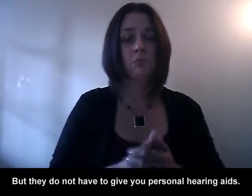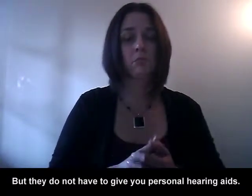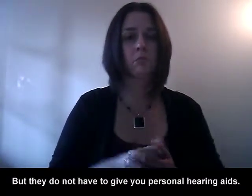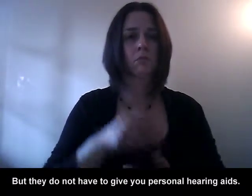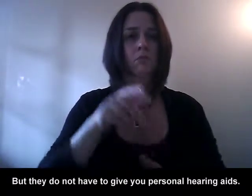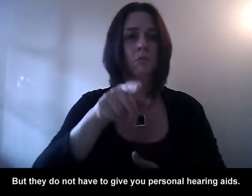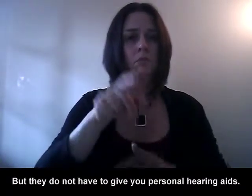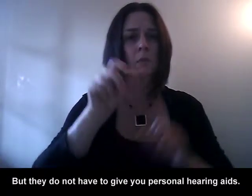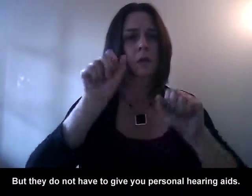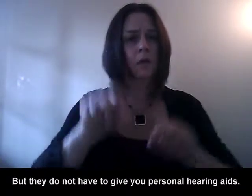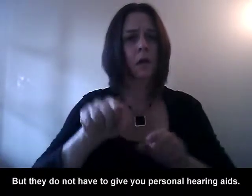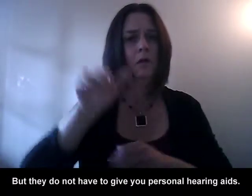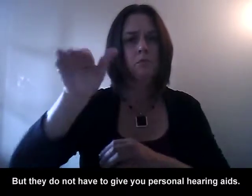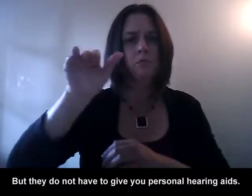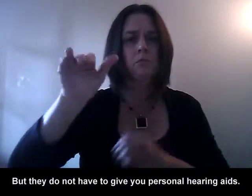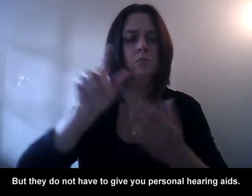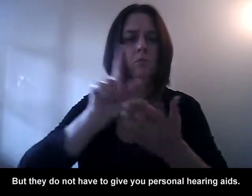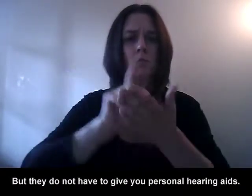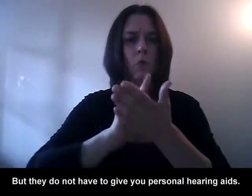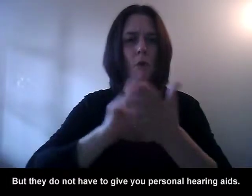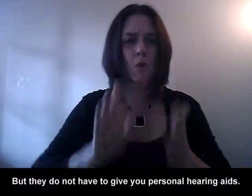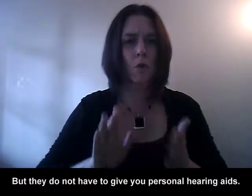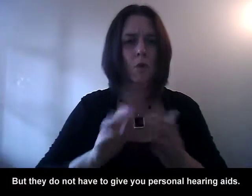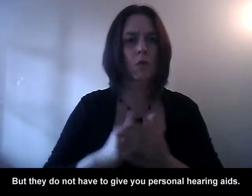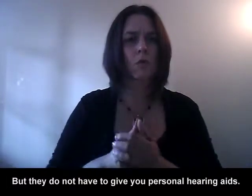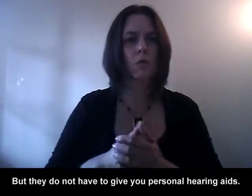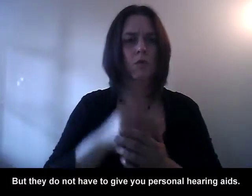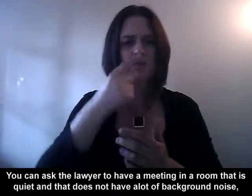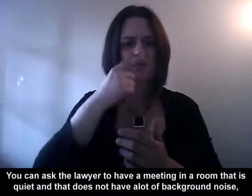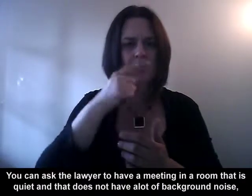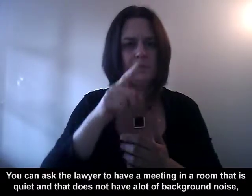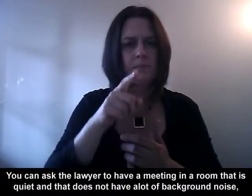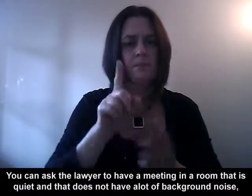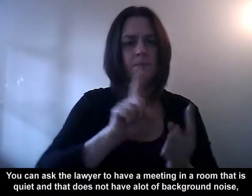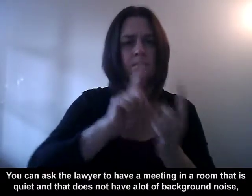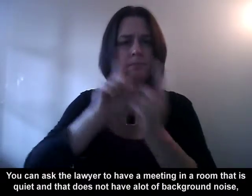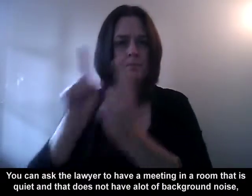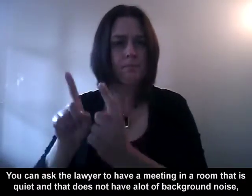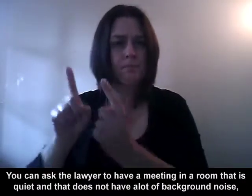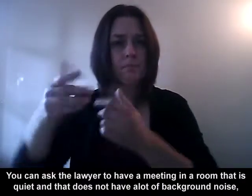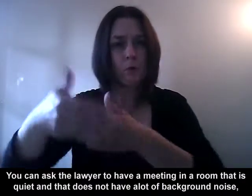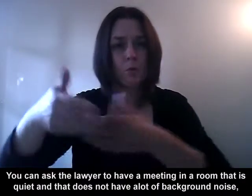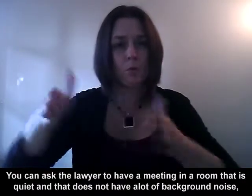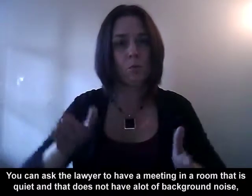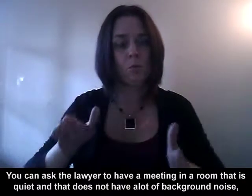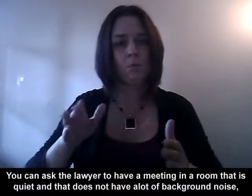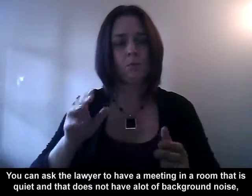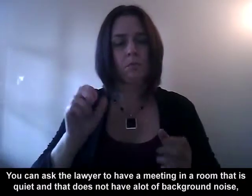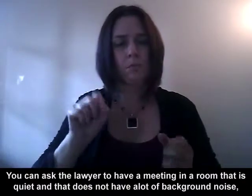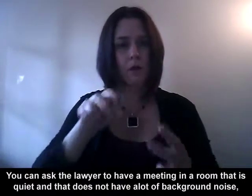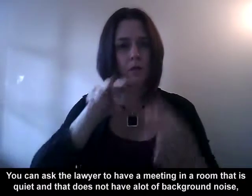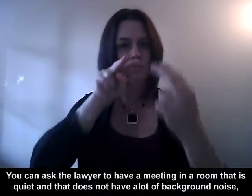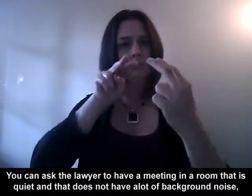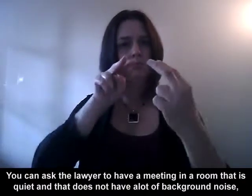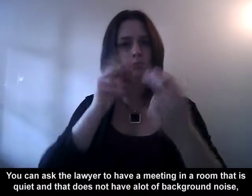You can ask the lawyer to have a meeting in a room that is quiet and that does not have a lot of background noise.